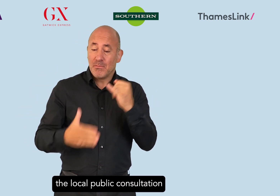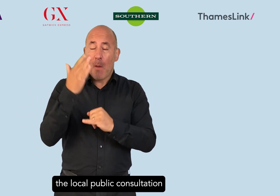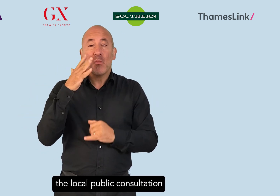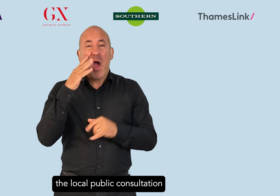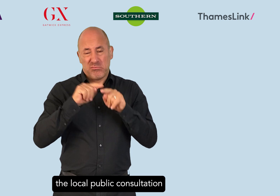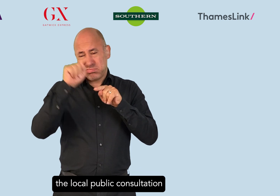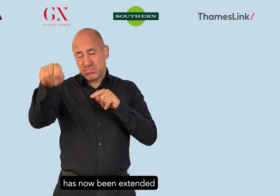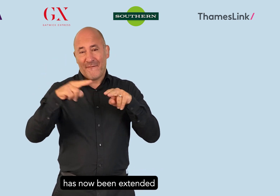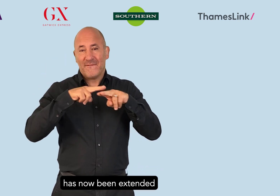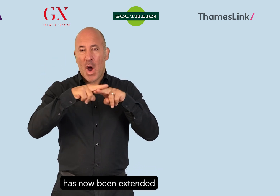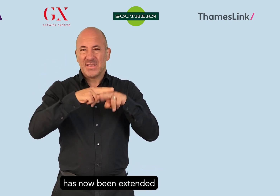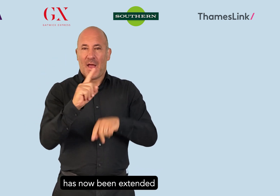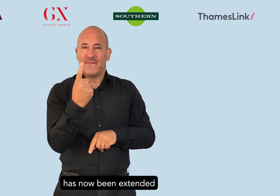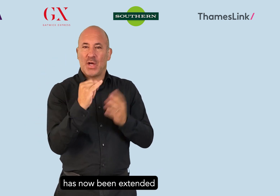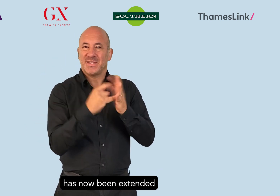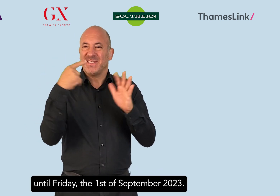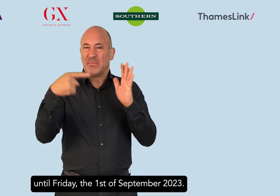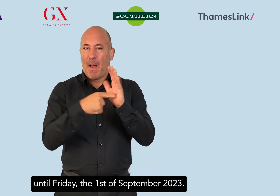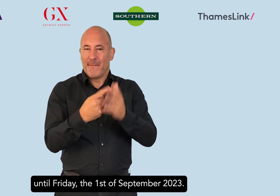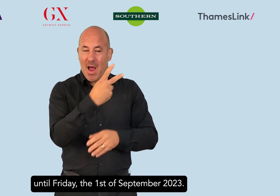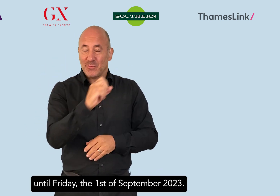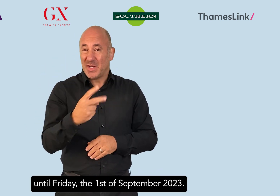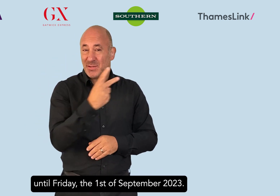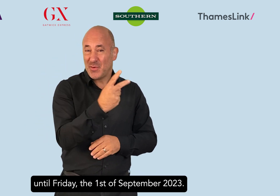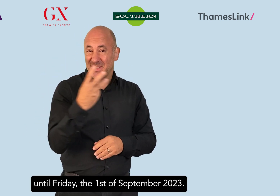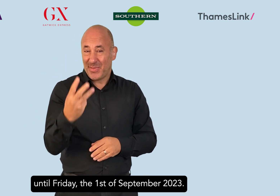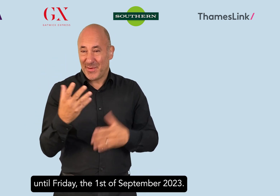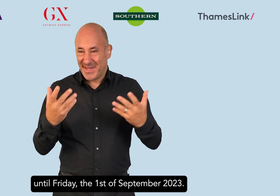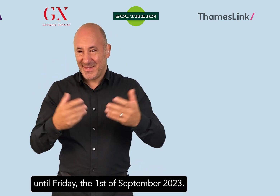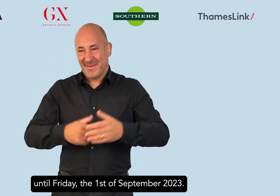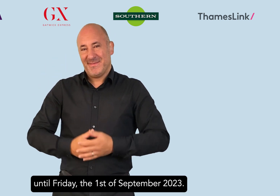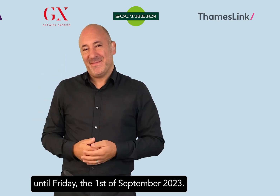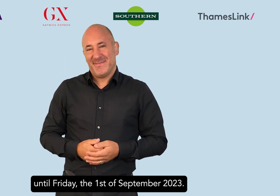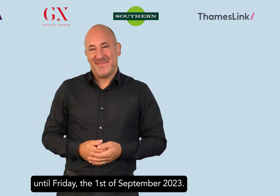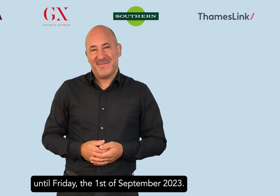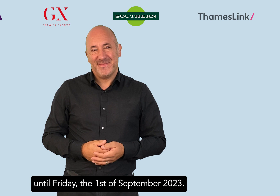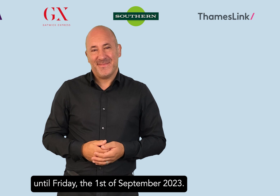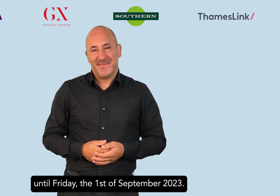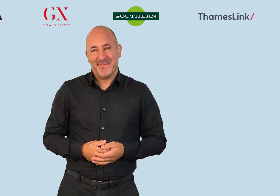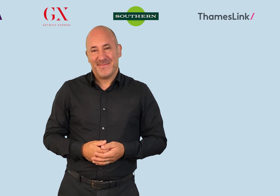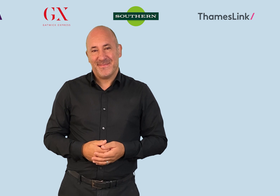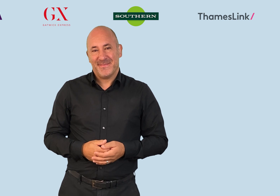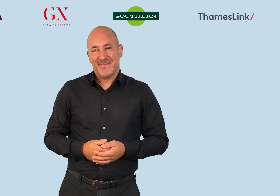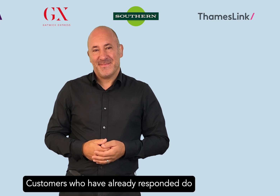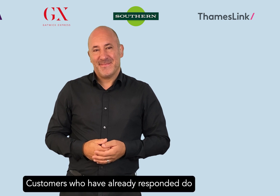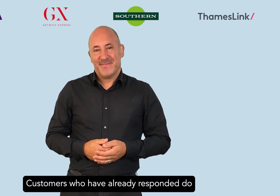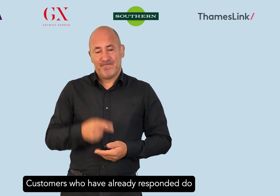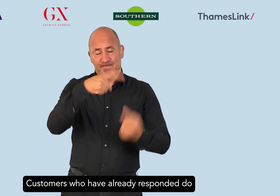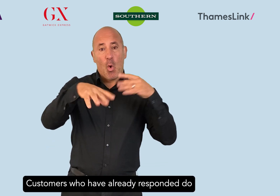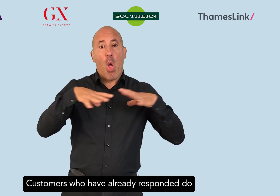consultation has now been extended until Friday 1st September 2023. Customers who have